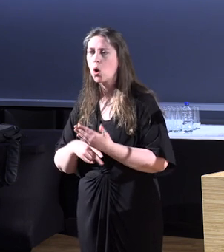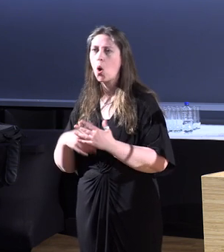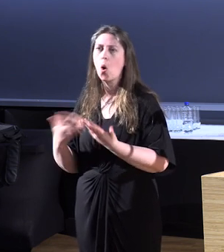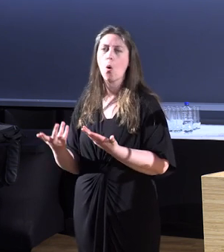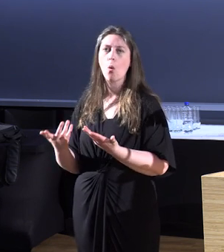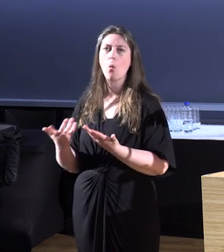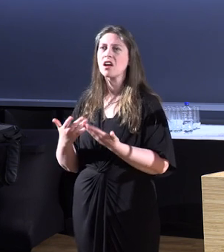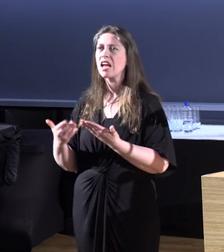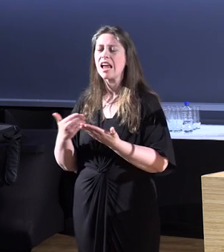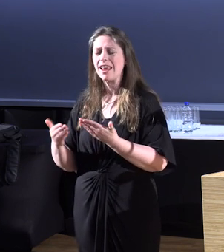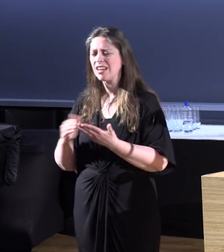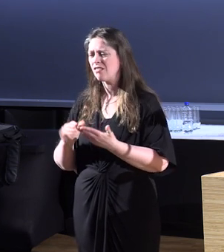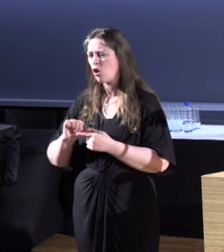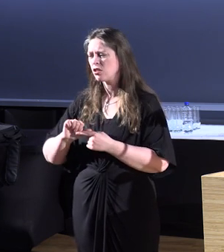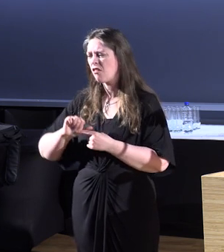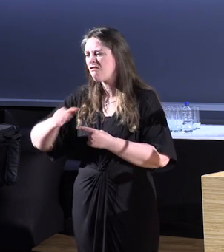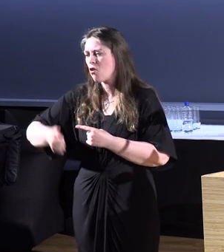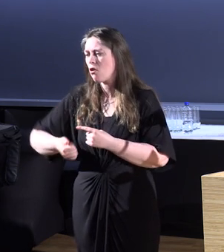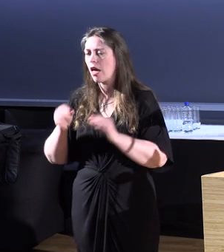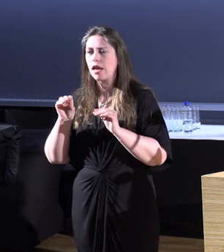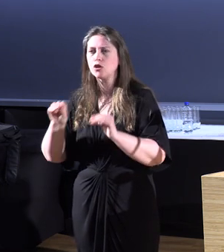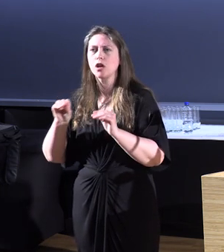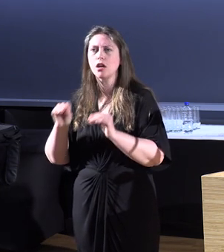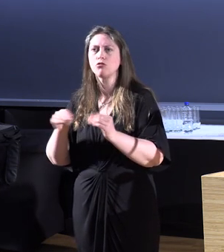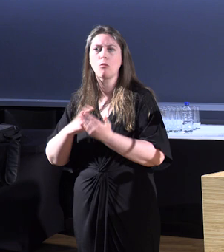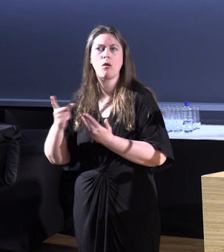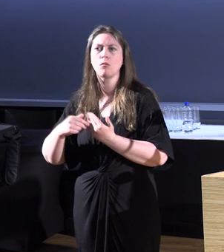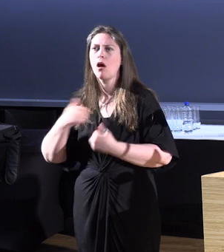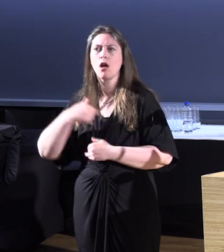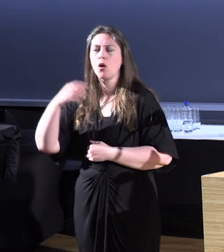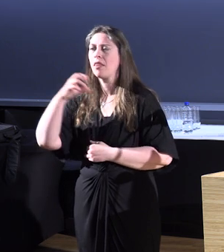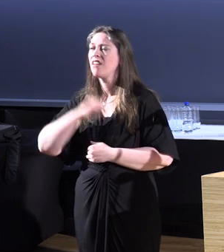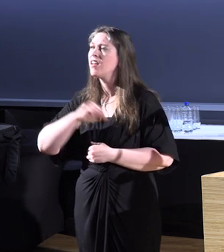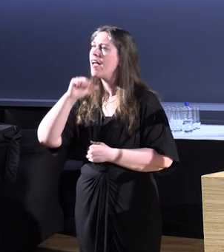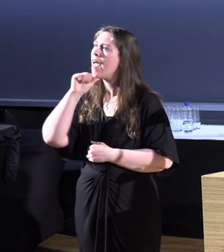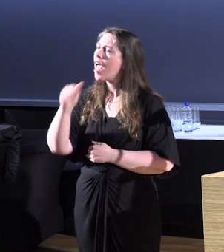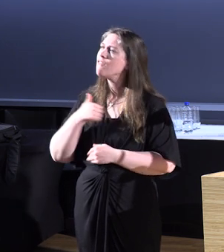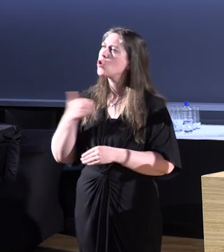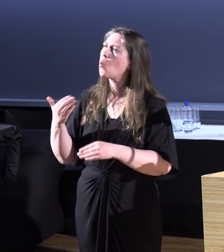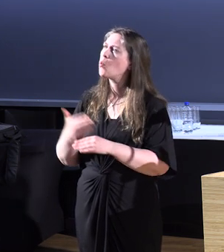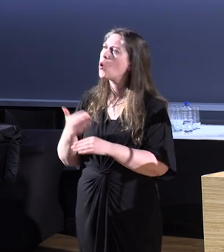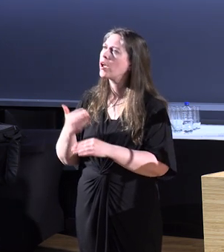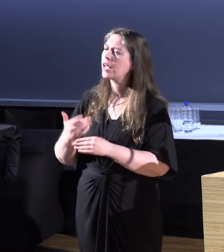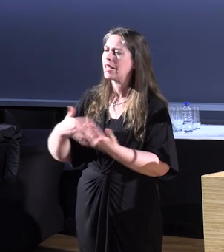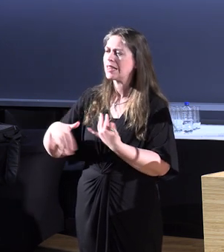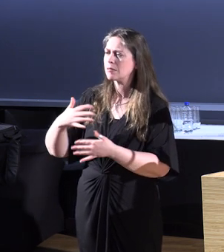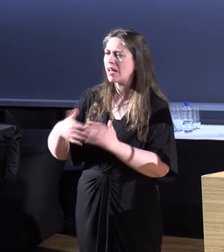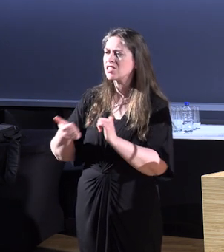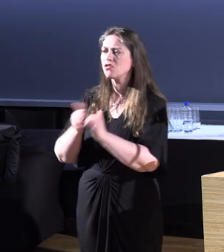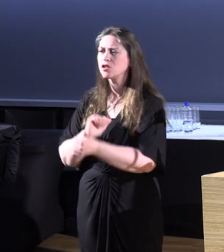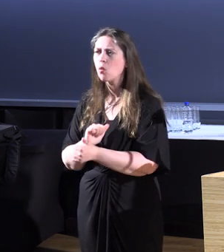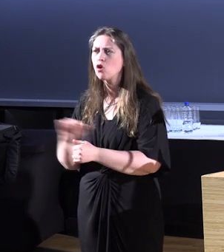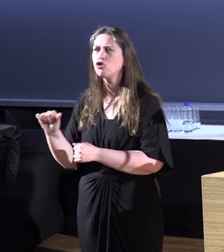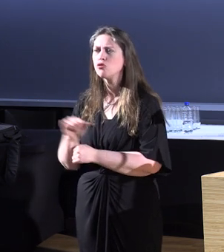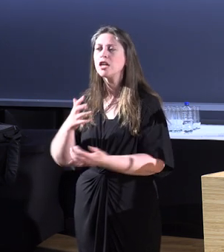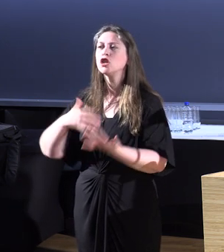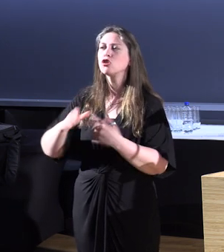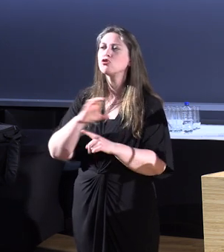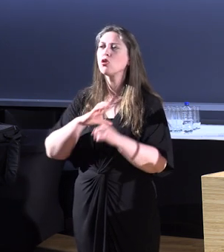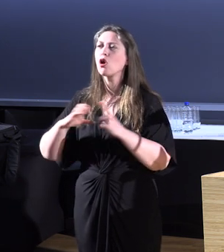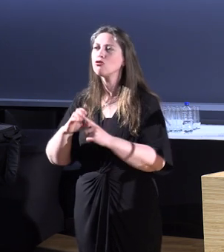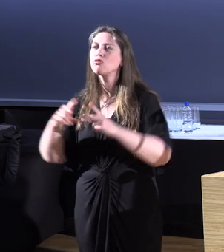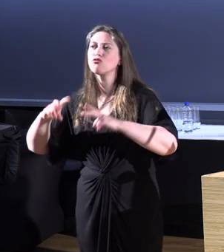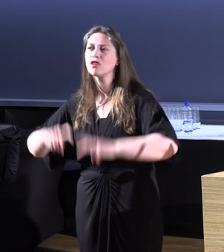You know, in it you you know, you should be if you're if you're working within the space of sport you should be a social cultural